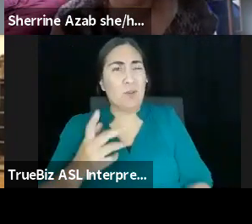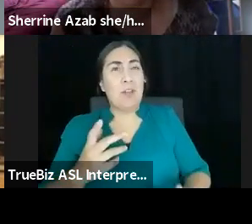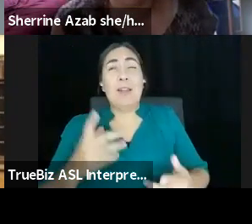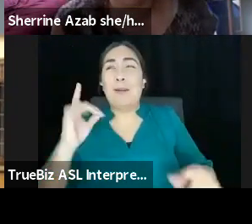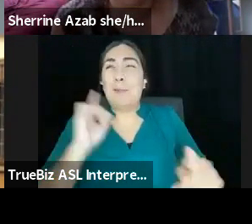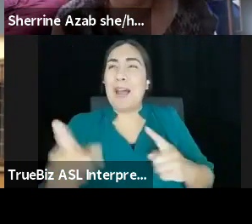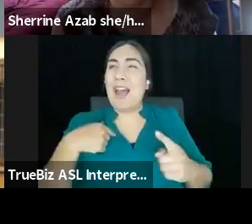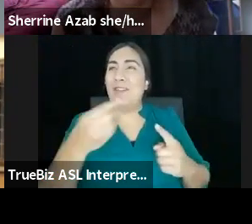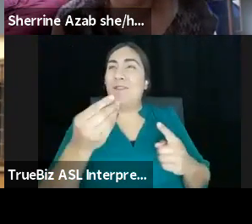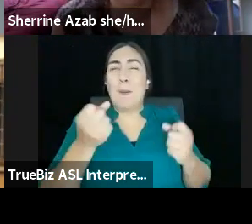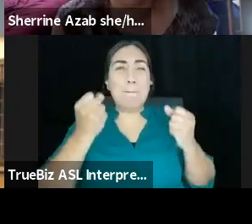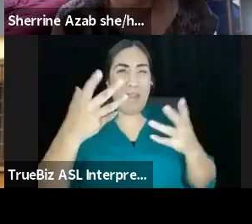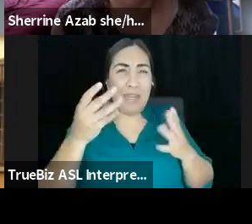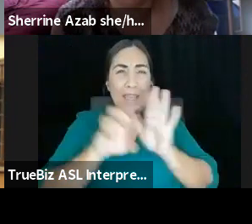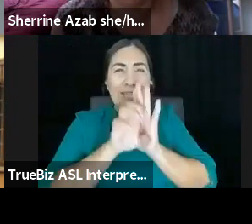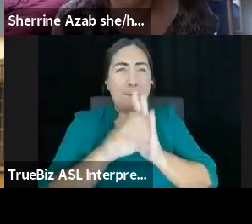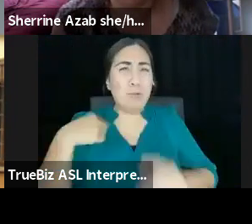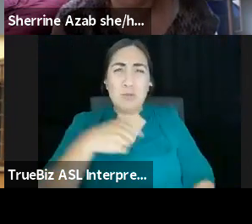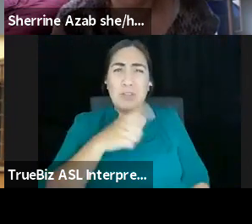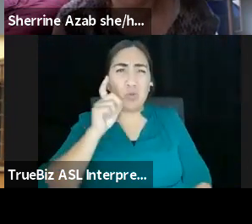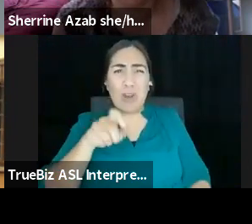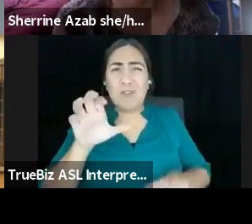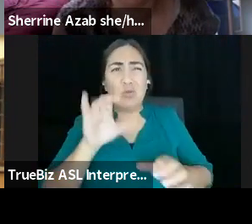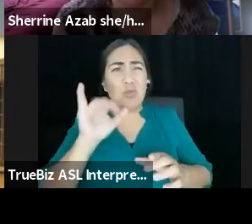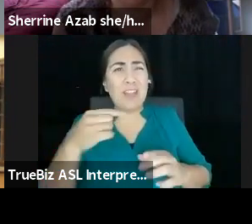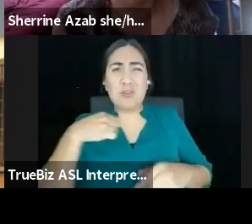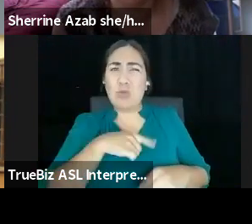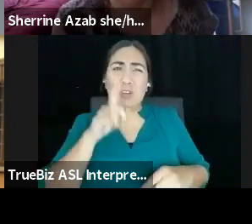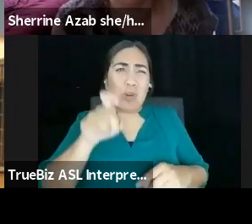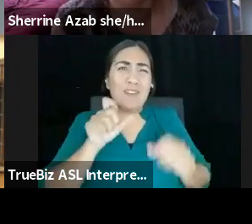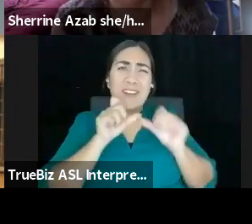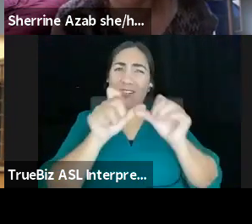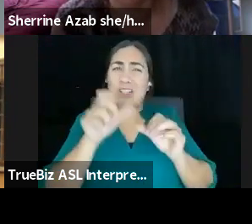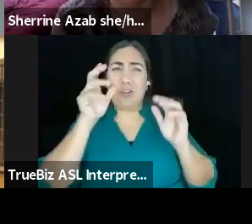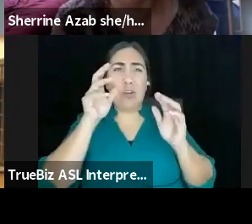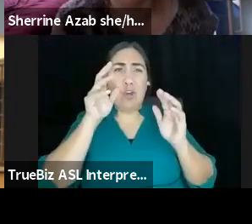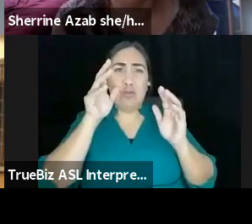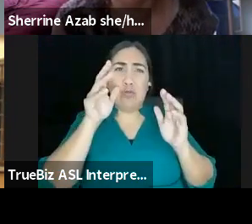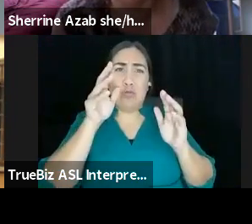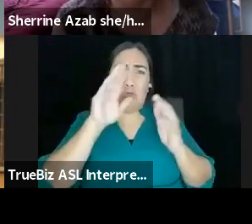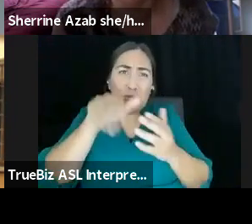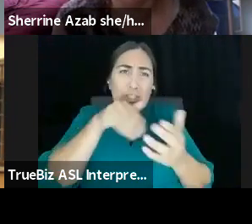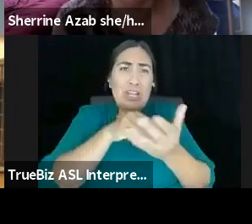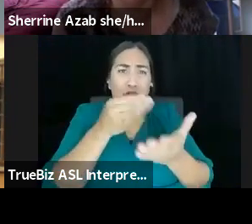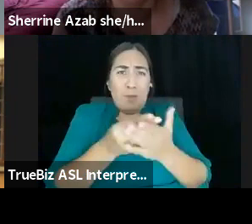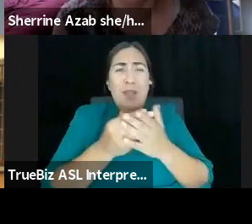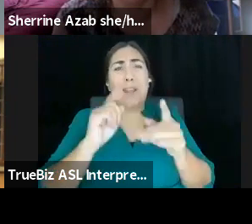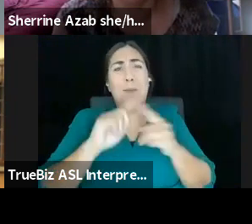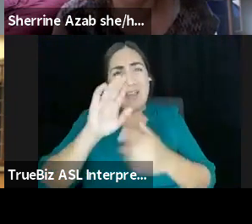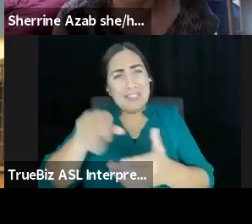have to do that. We don't have to continue to center the money, but we can center like capital R resources. What can an individual